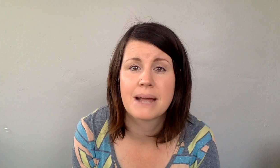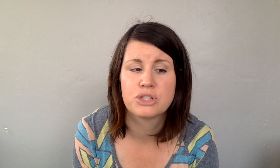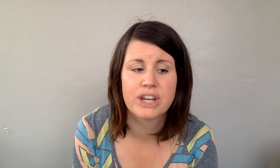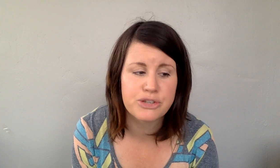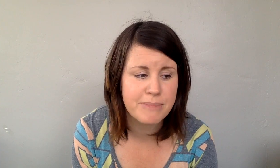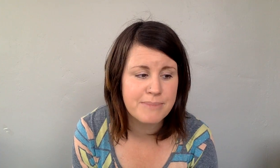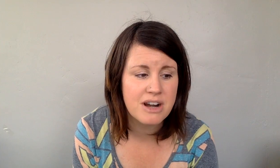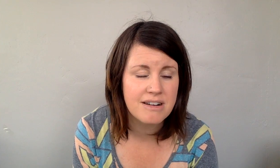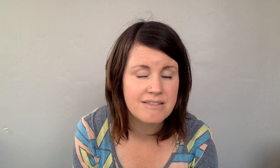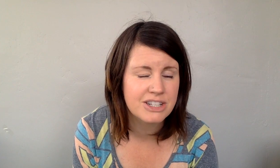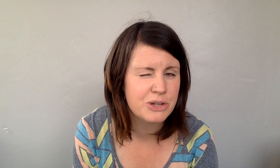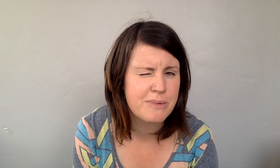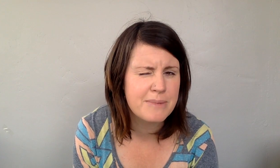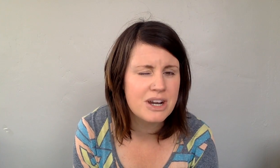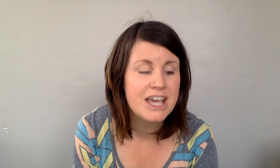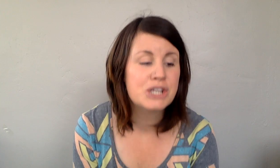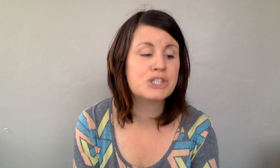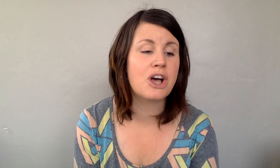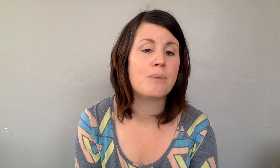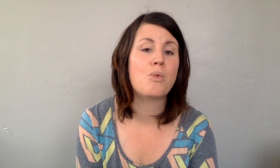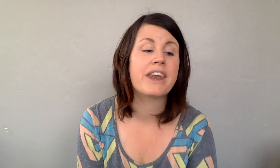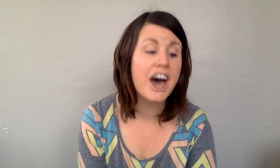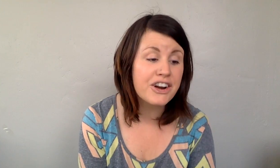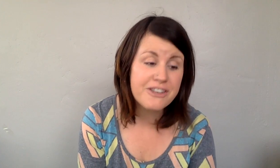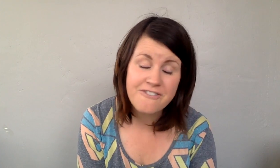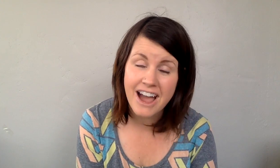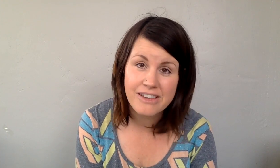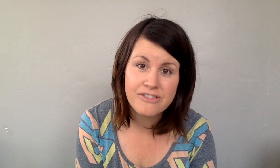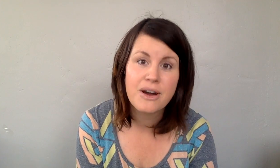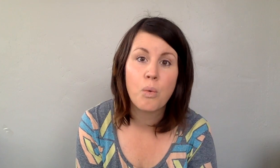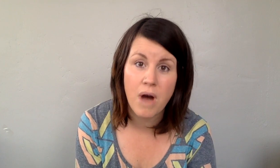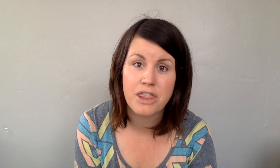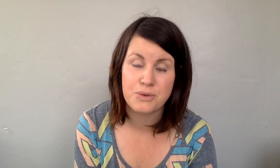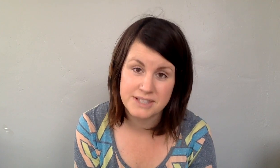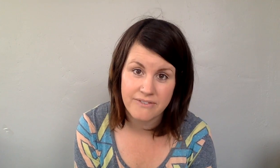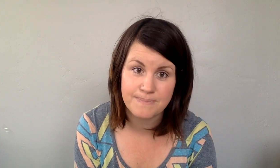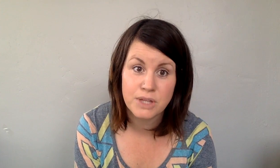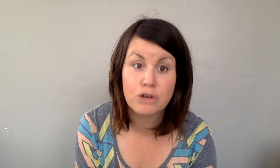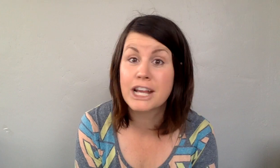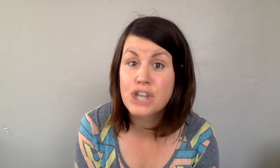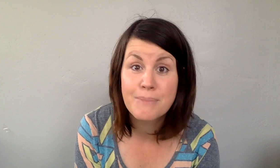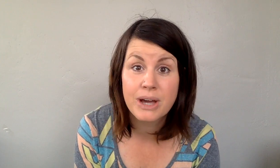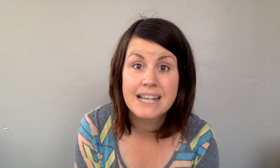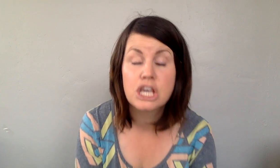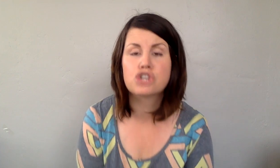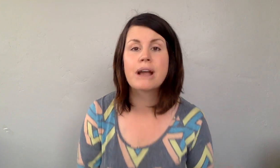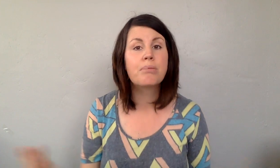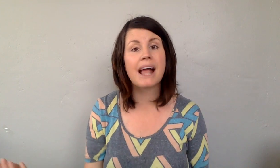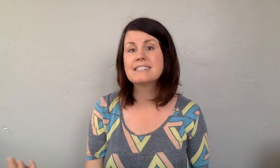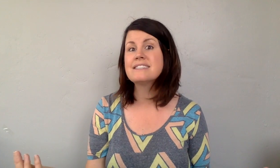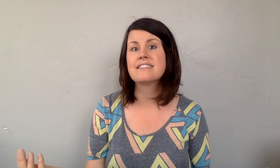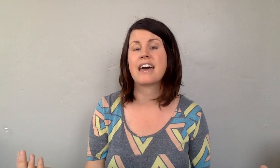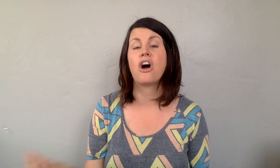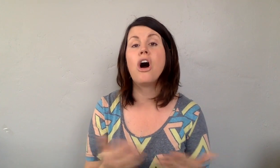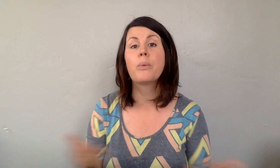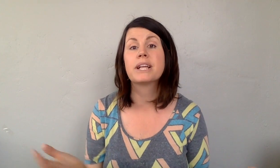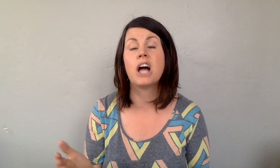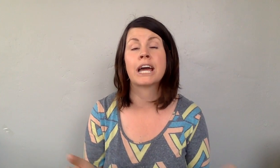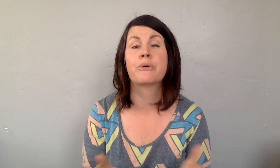Bible? Do you guys remember? Do you remember? Remember, Psalm 105, 1 through 7. Great job, you guys. Try practicing that all week long. And